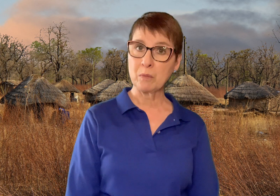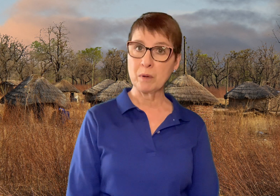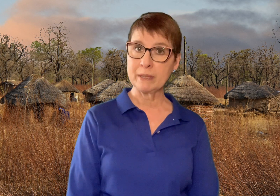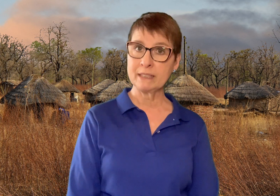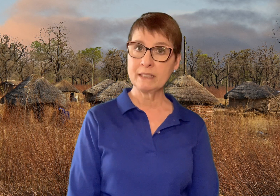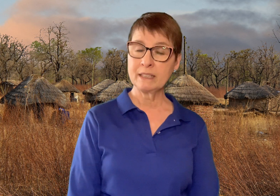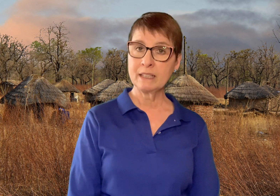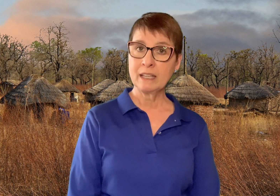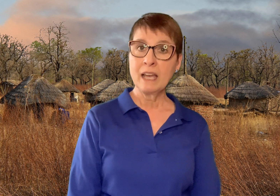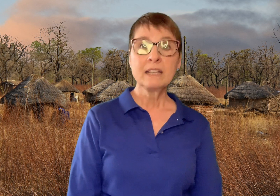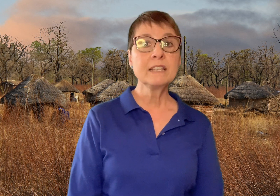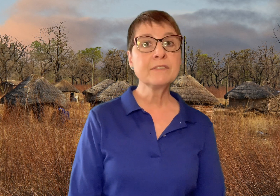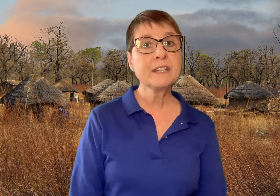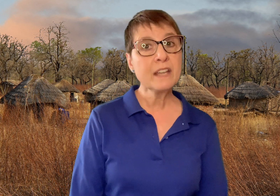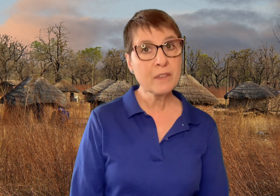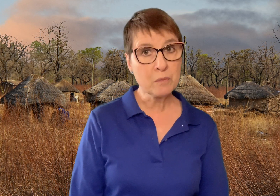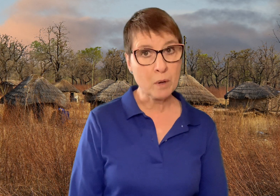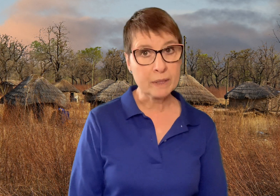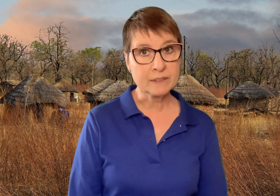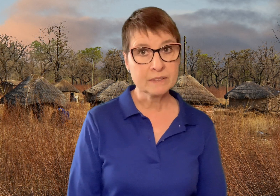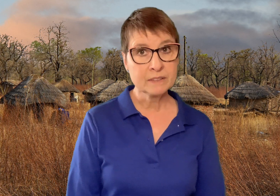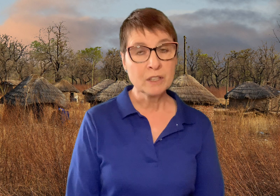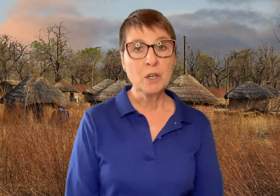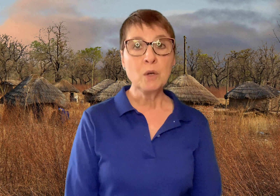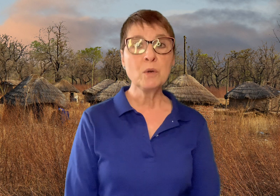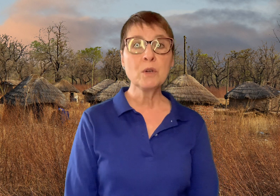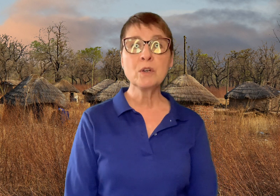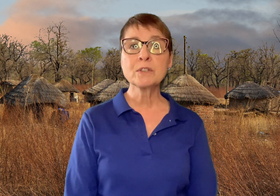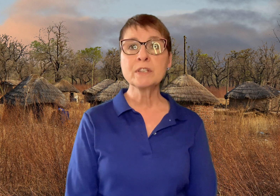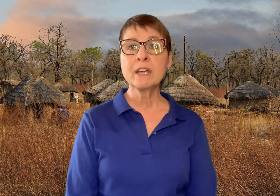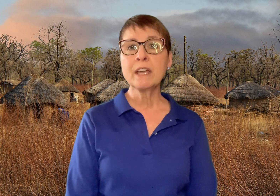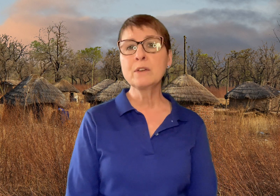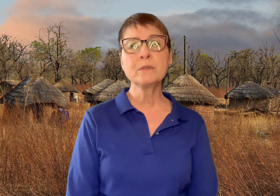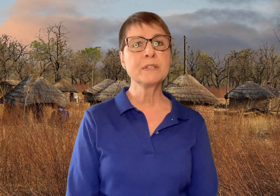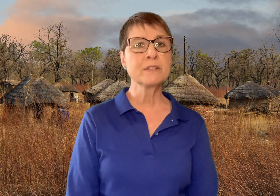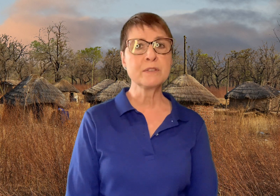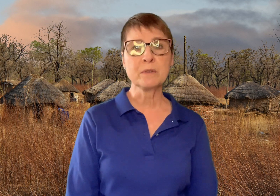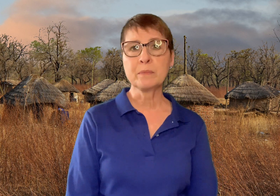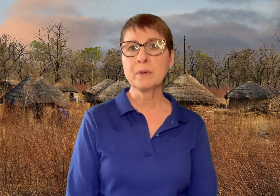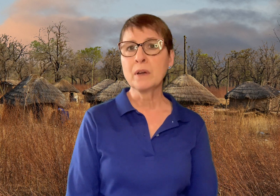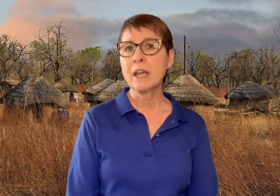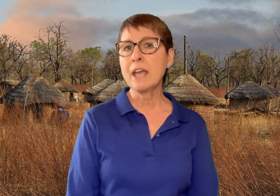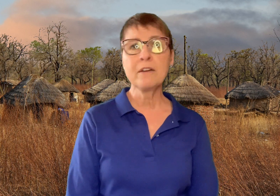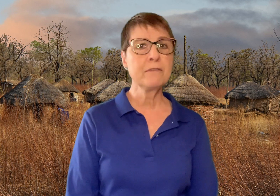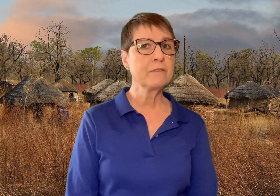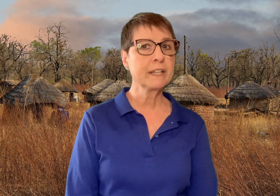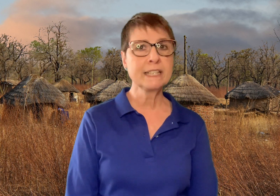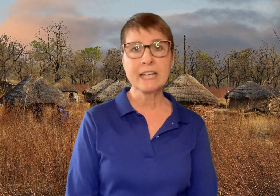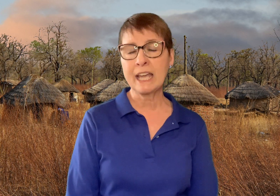woman lived another woman who cooked a goosey soup every day.